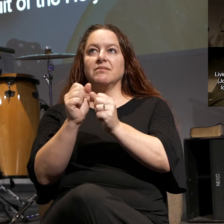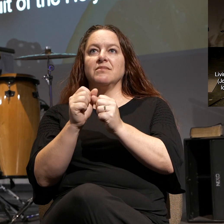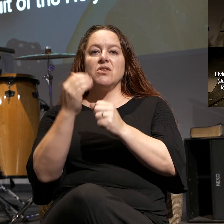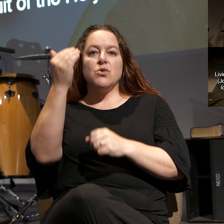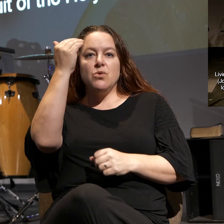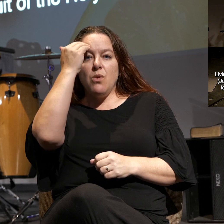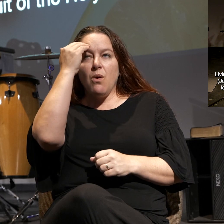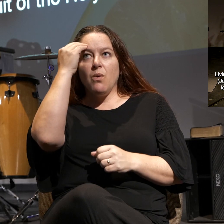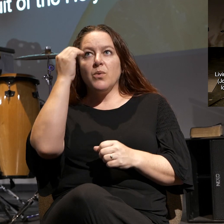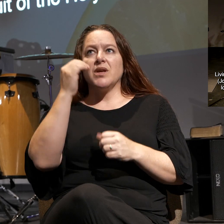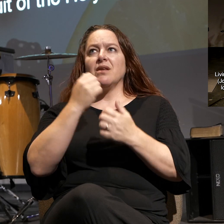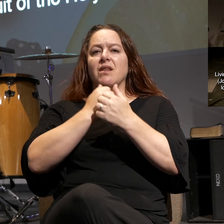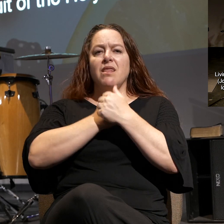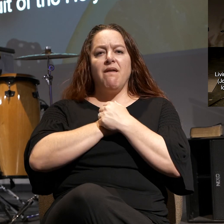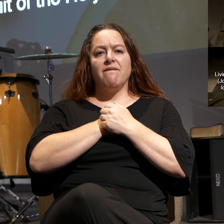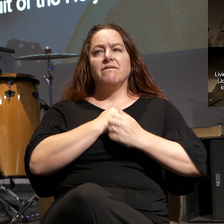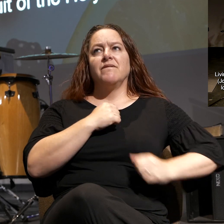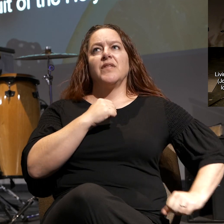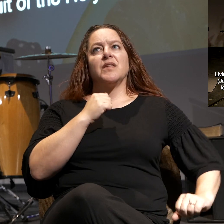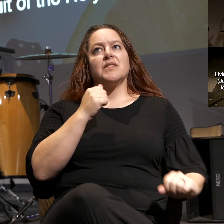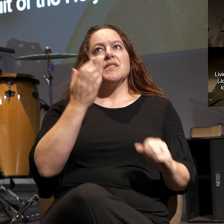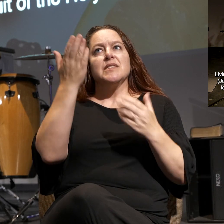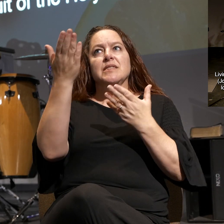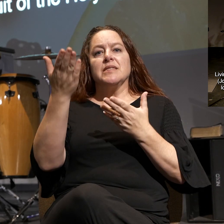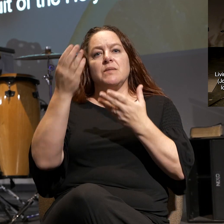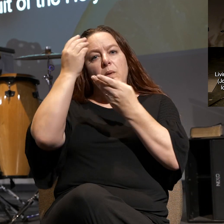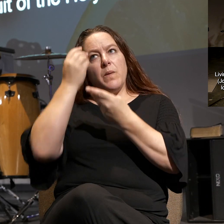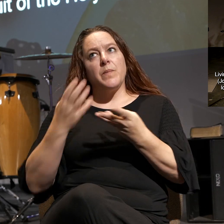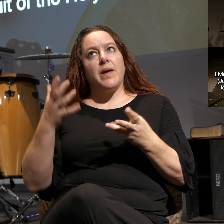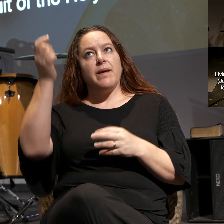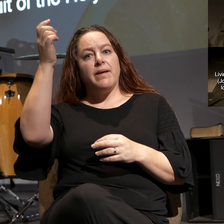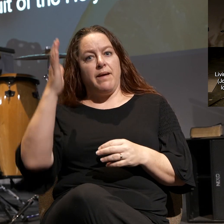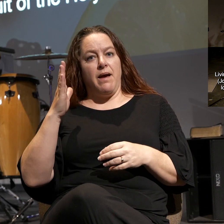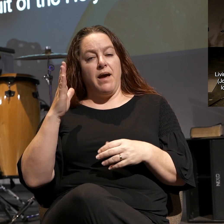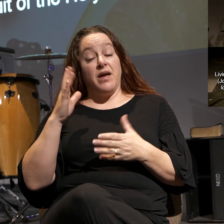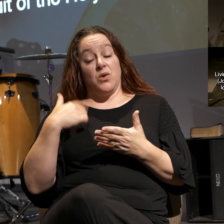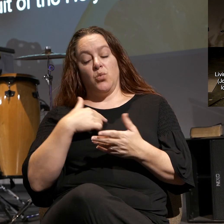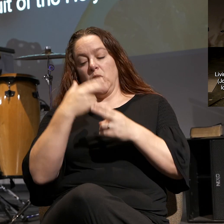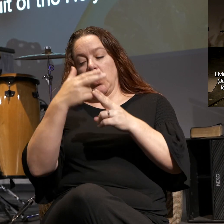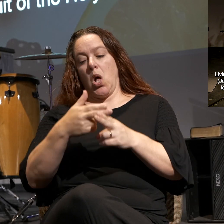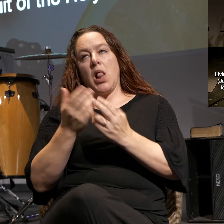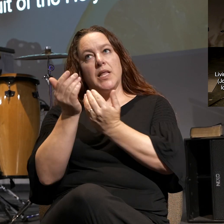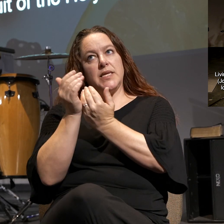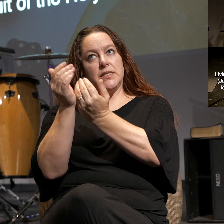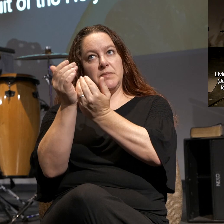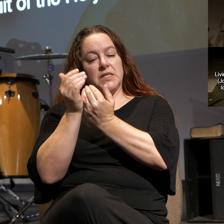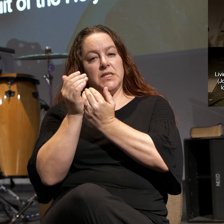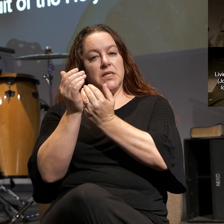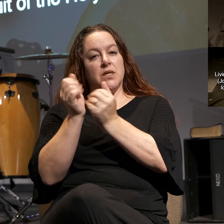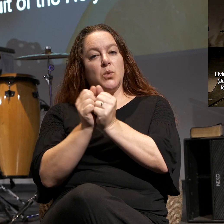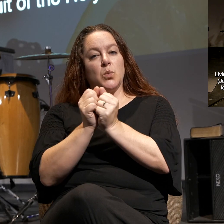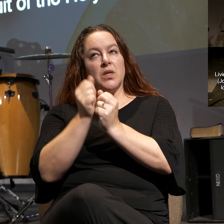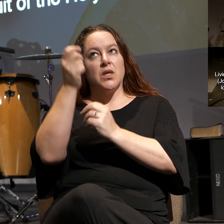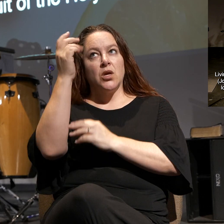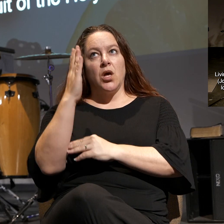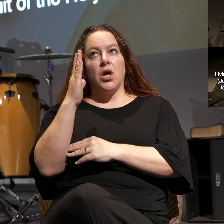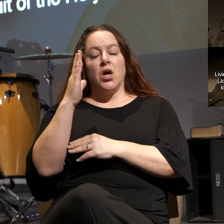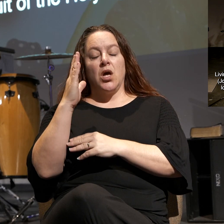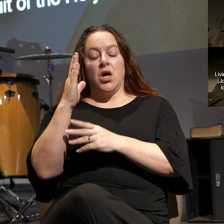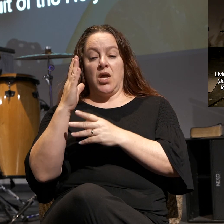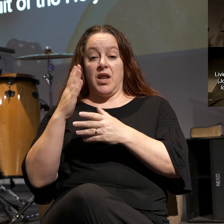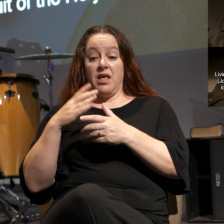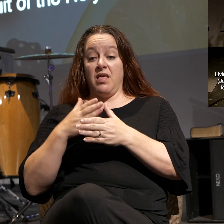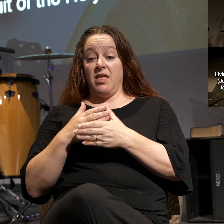knowing, loving, obeying God, which we call intimacy with God, that produces